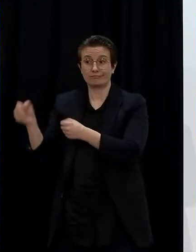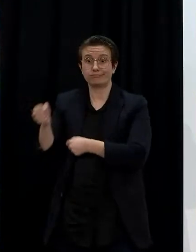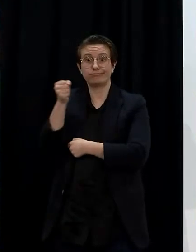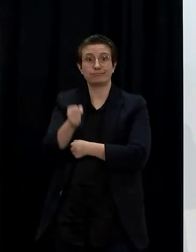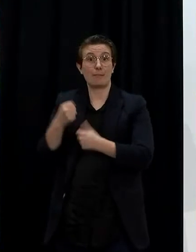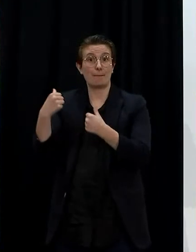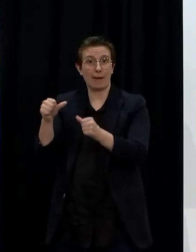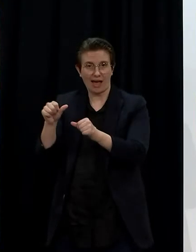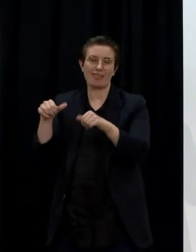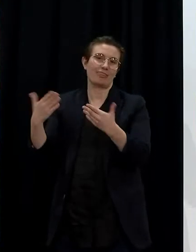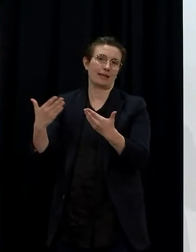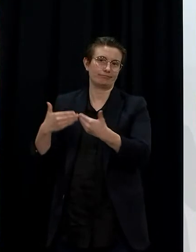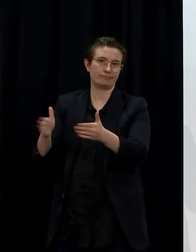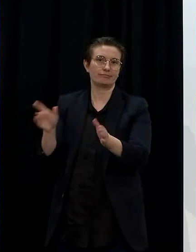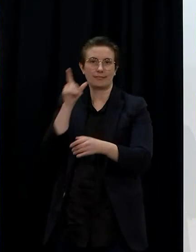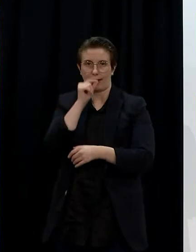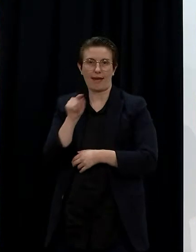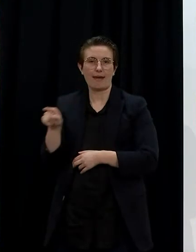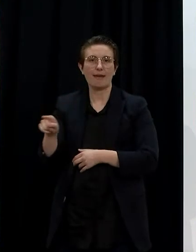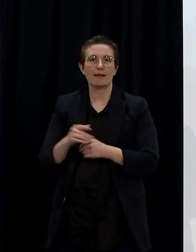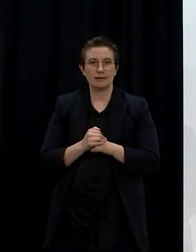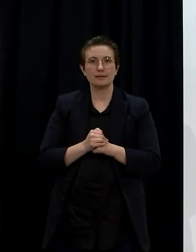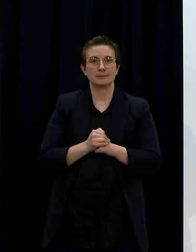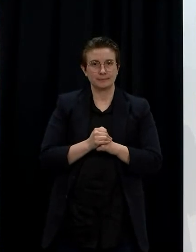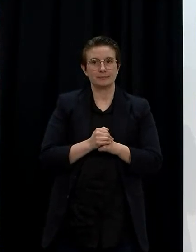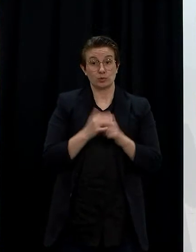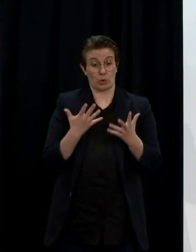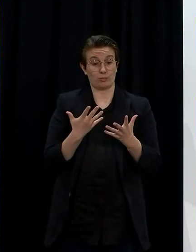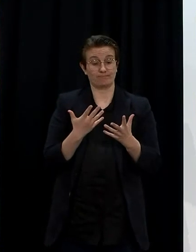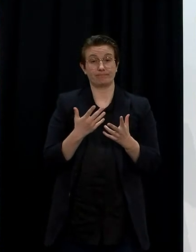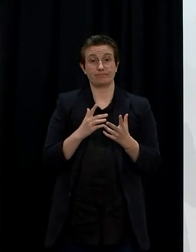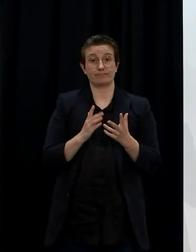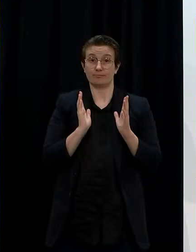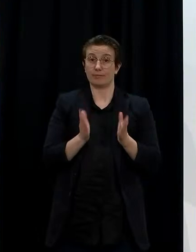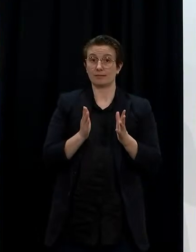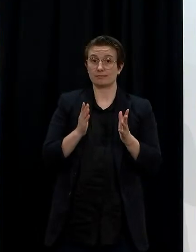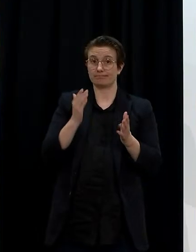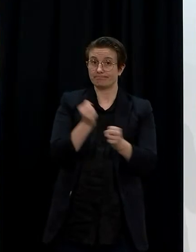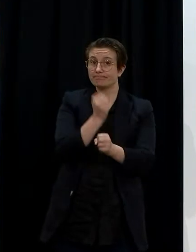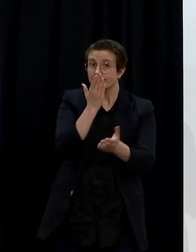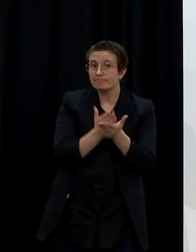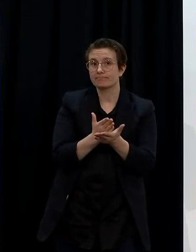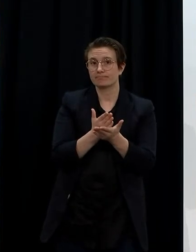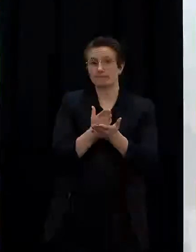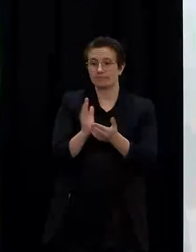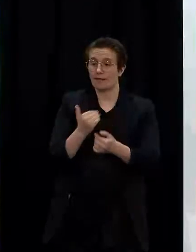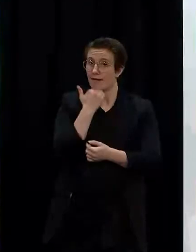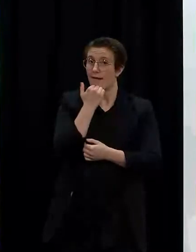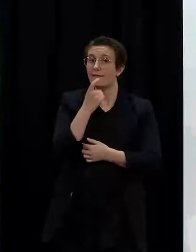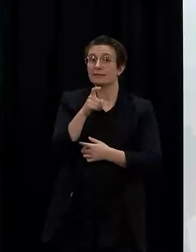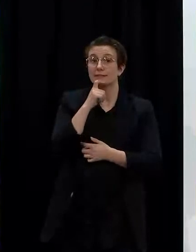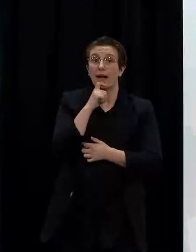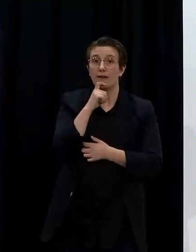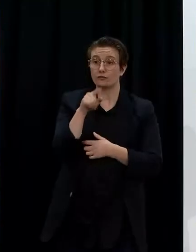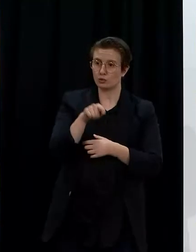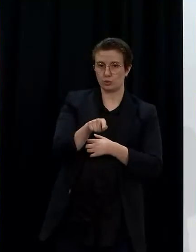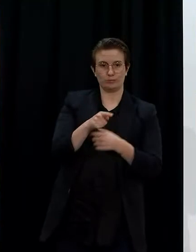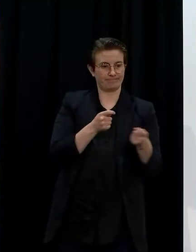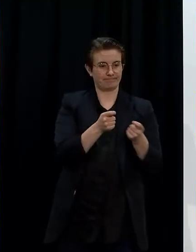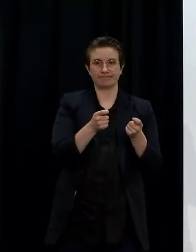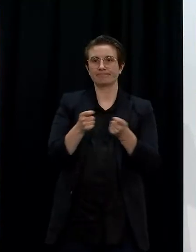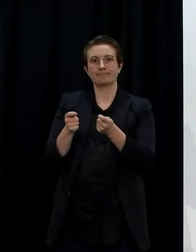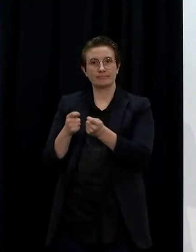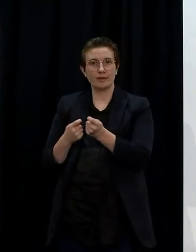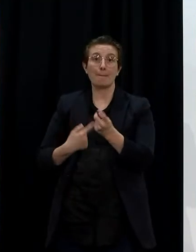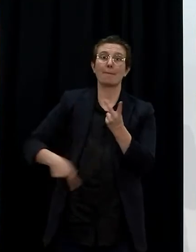those new quarantine facilities but that also they are able to provide the level of care that might